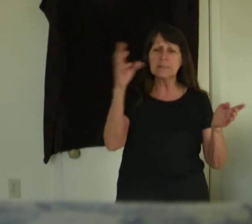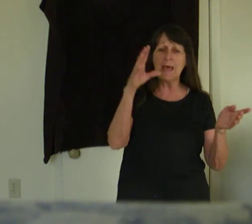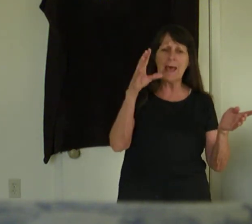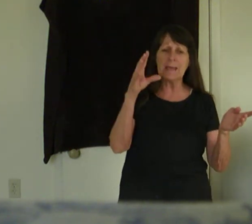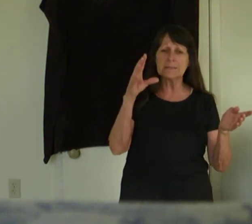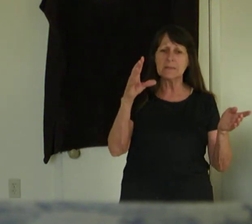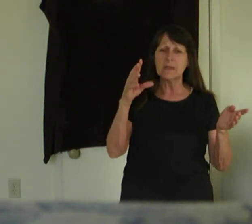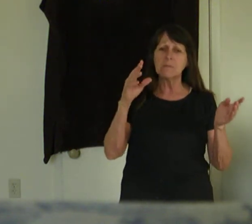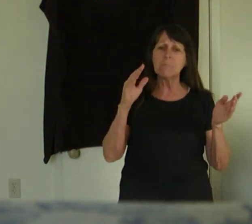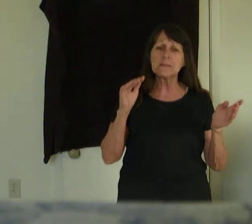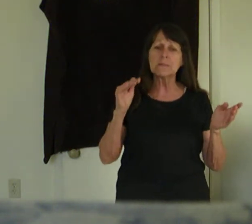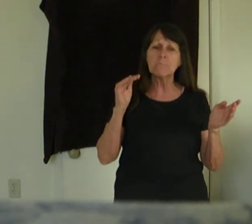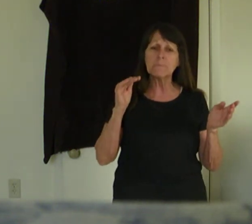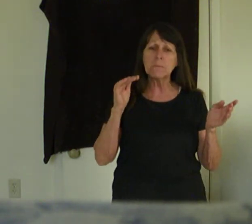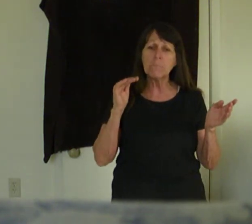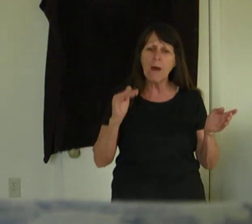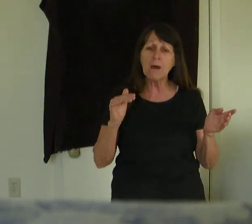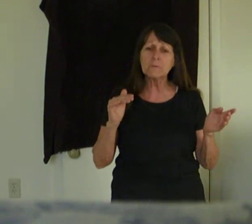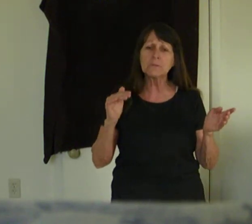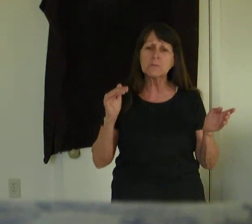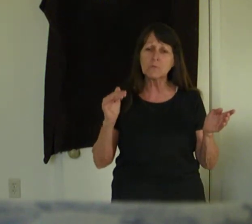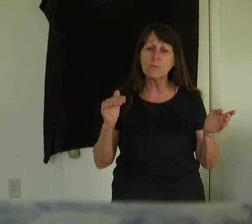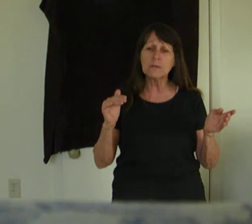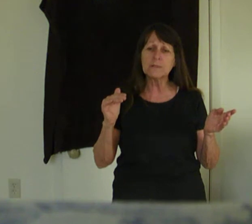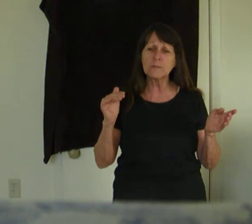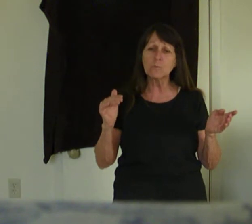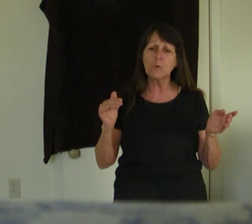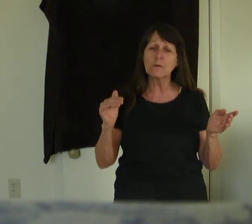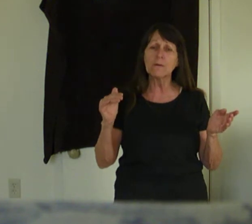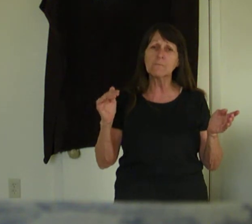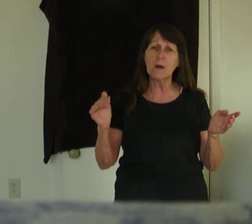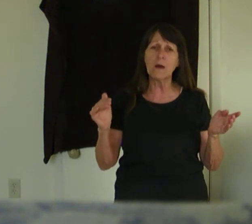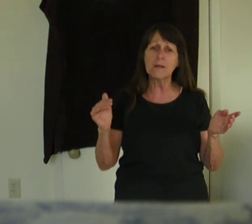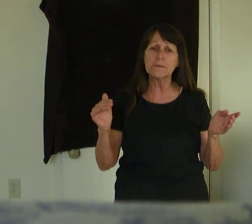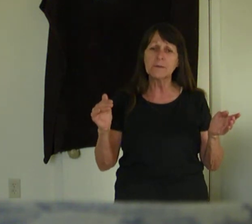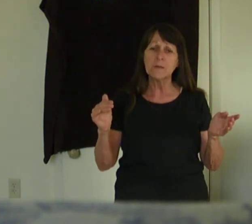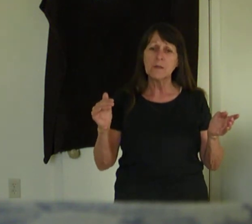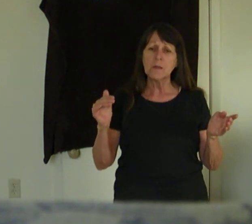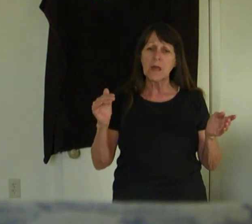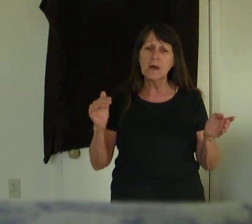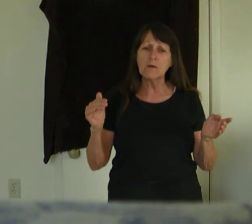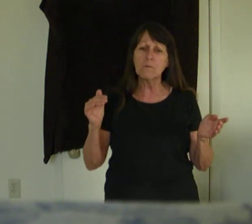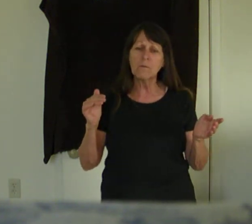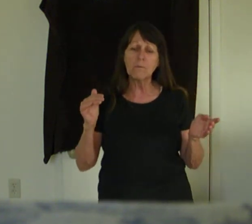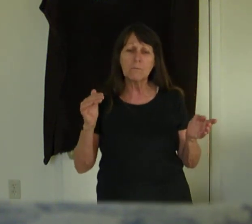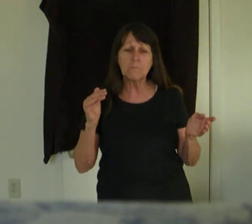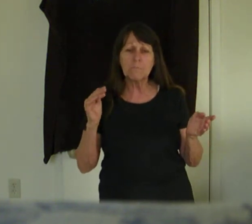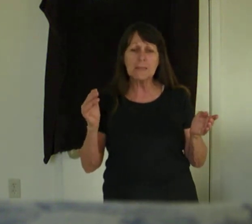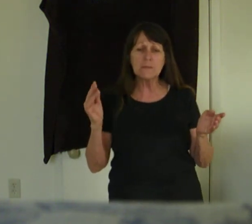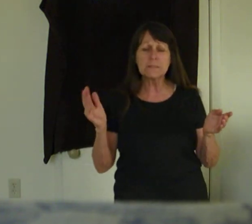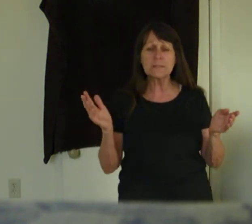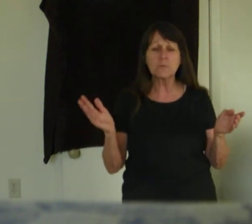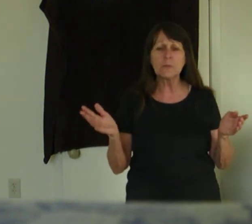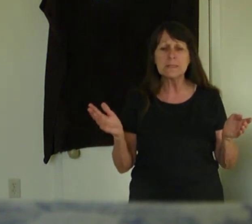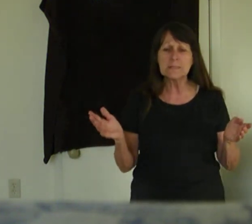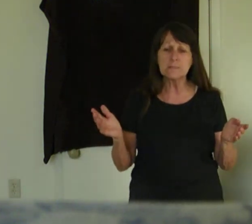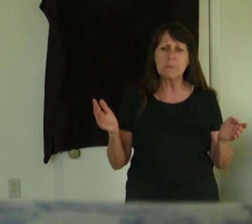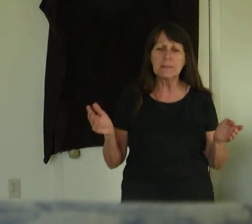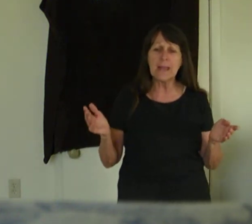light. But the moth destroys the work of God. Matthew 6.20 says, But lay